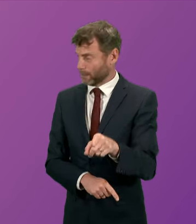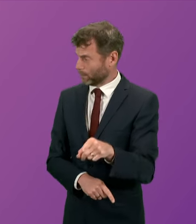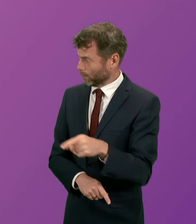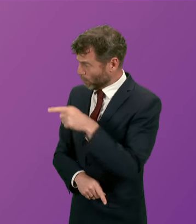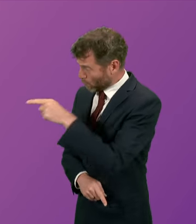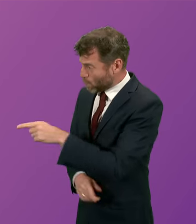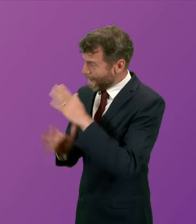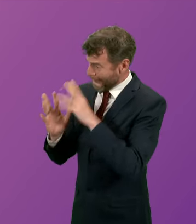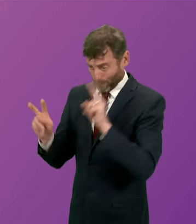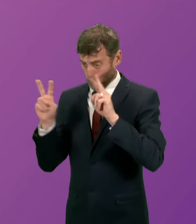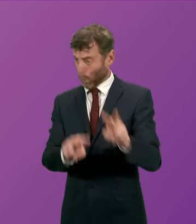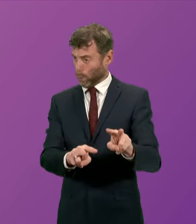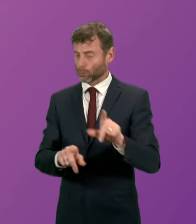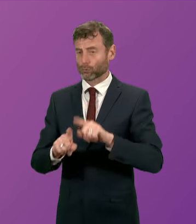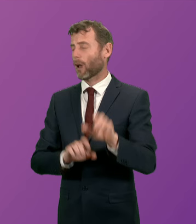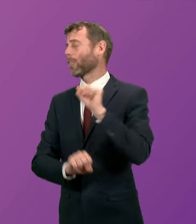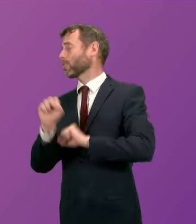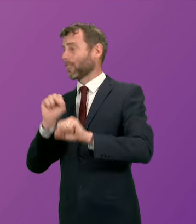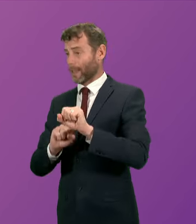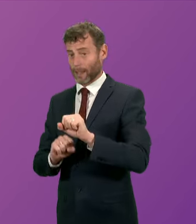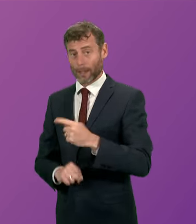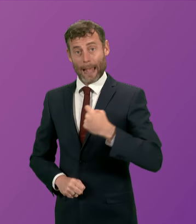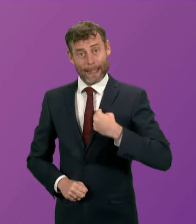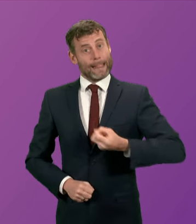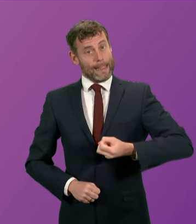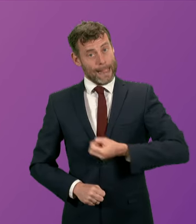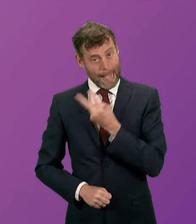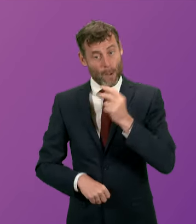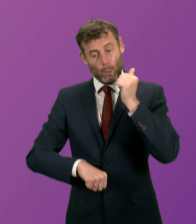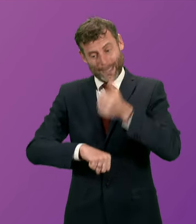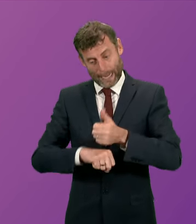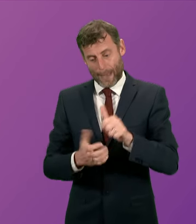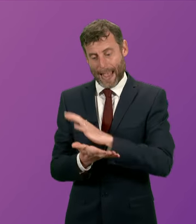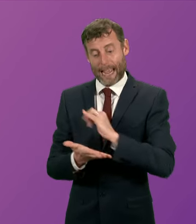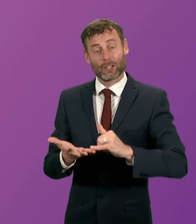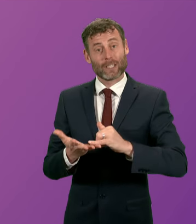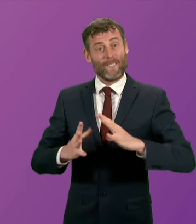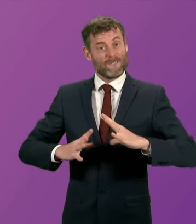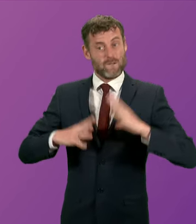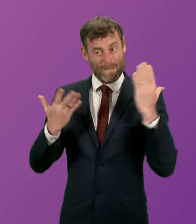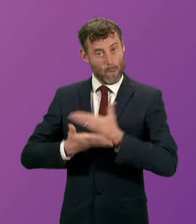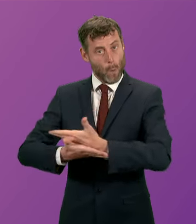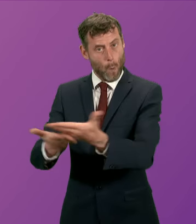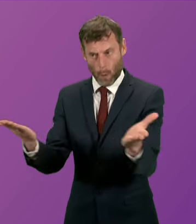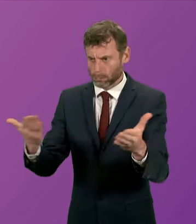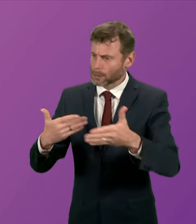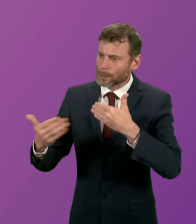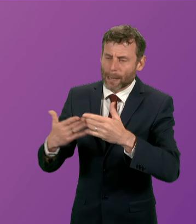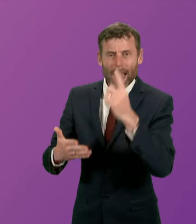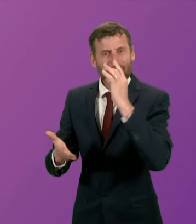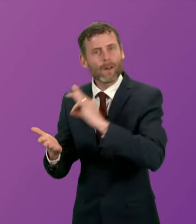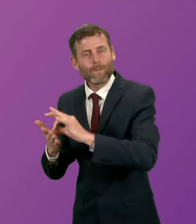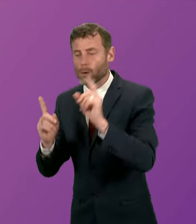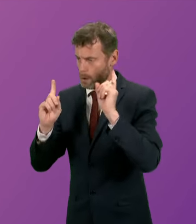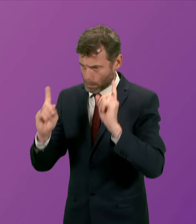Labour founded our NHS free at the point of need, open to everyone, regardless of the ability to pay. But, under the SNP, people again